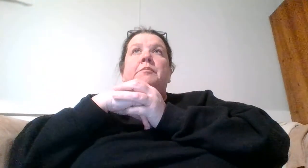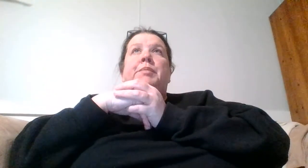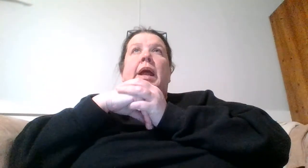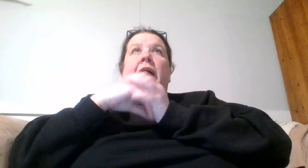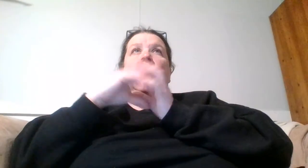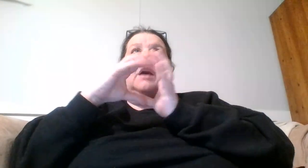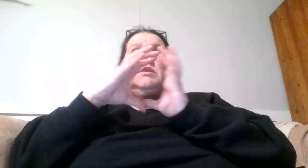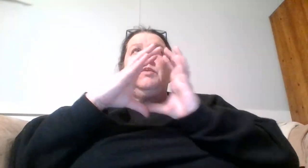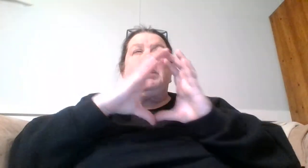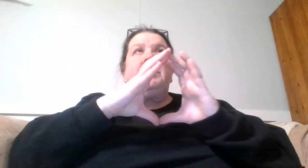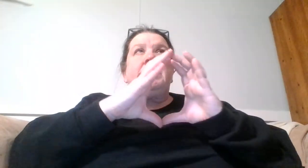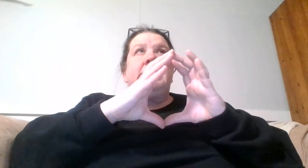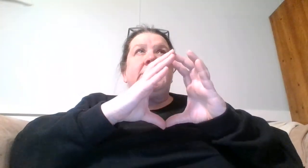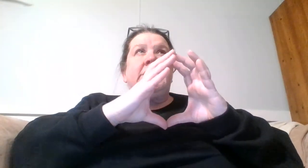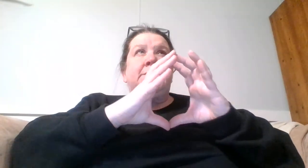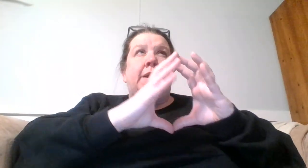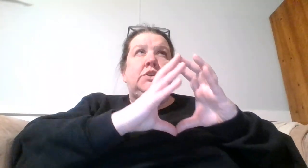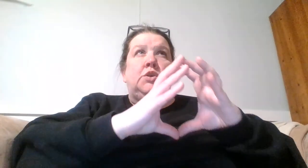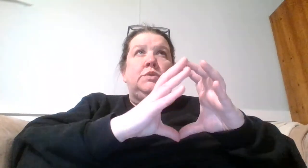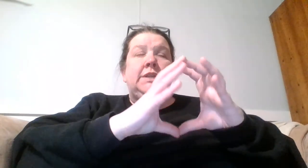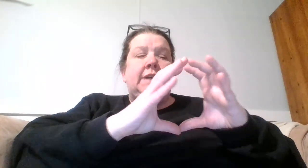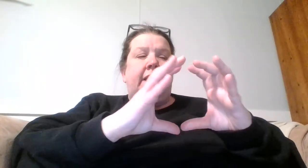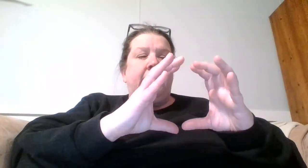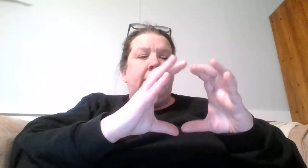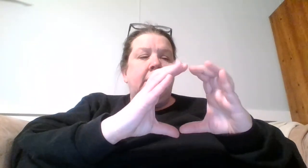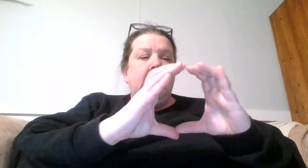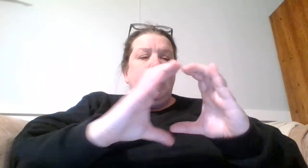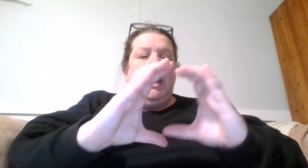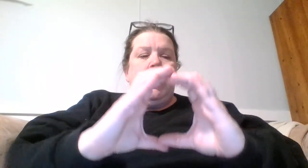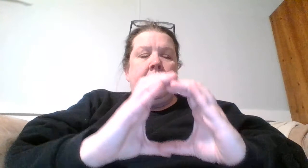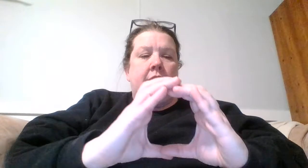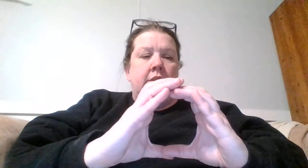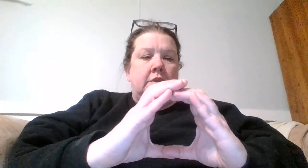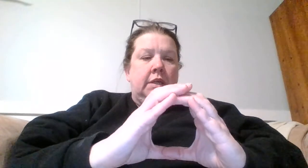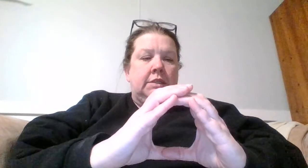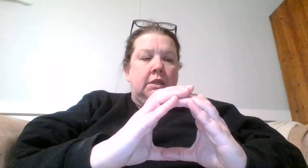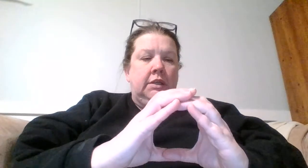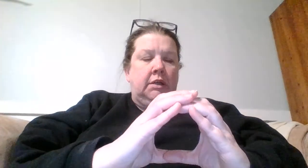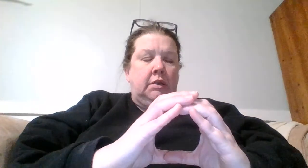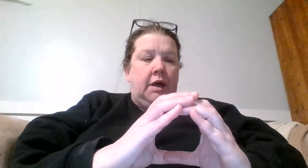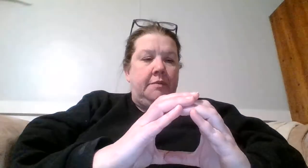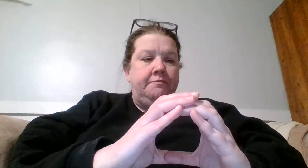but I also want to stitch it's by jonesy diary and it it's a little um